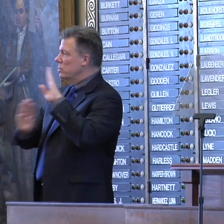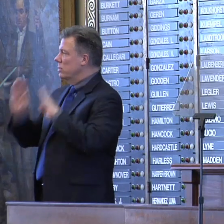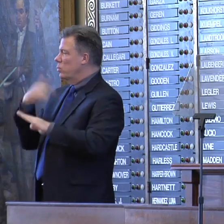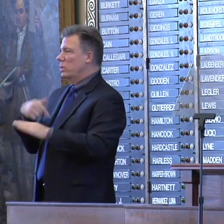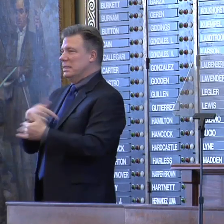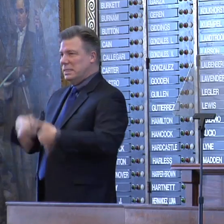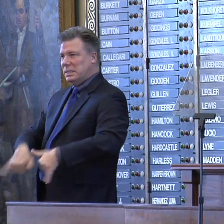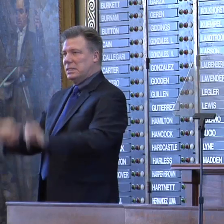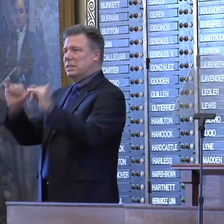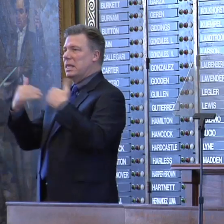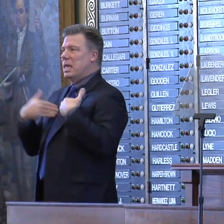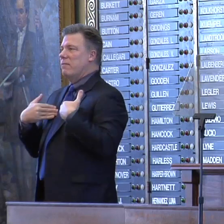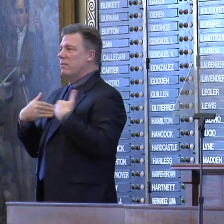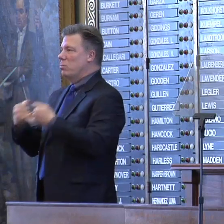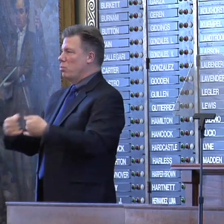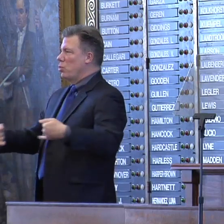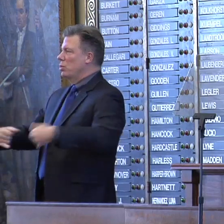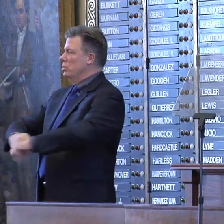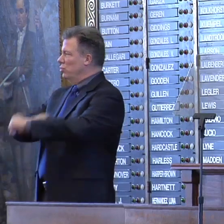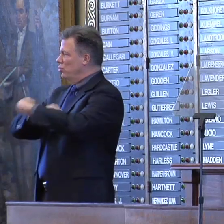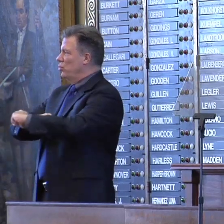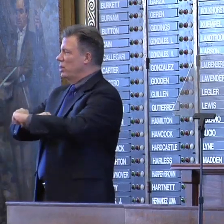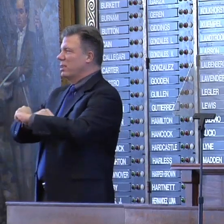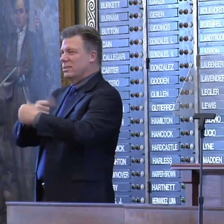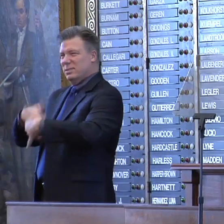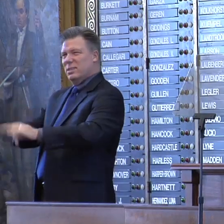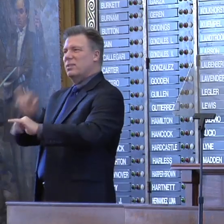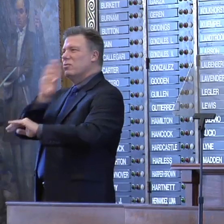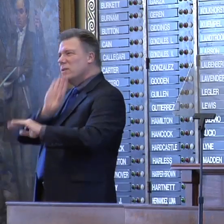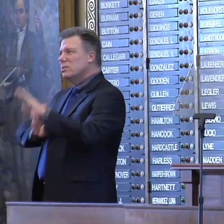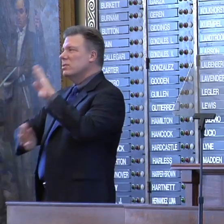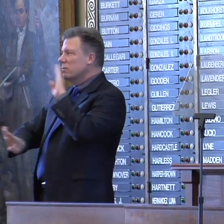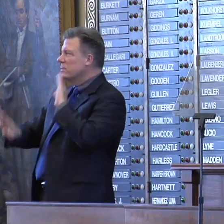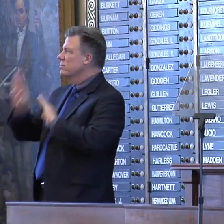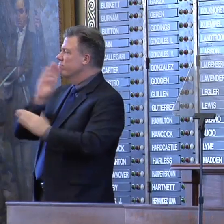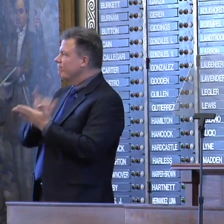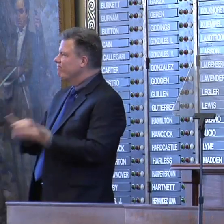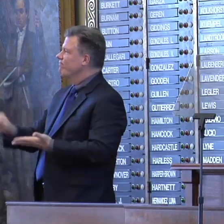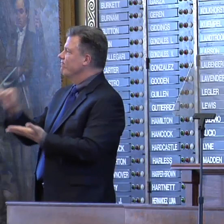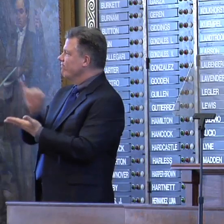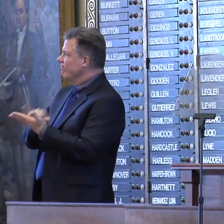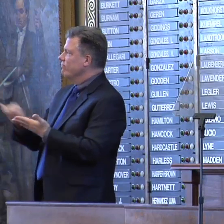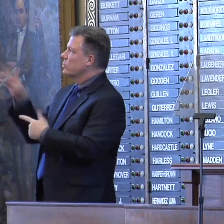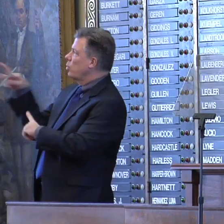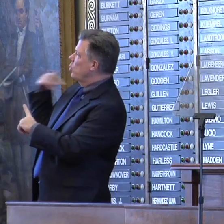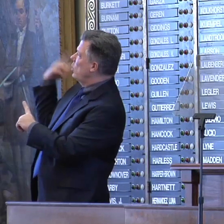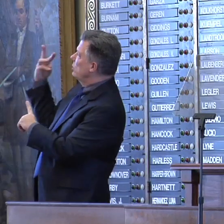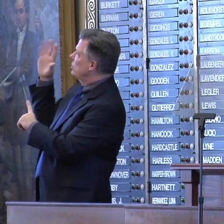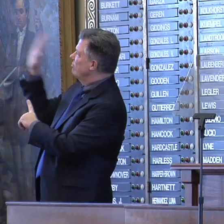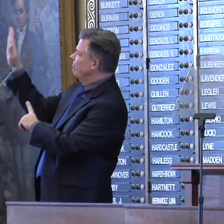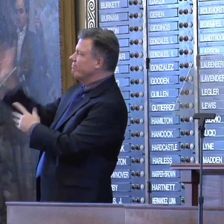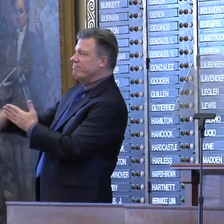border security conversations. But Washington remains an abject failure in this area.